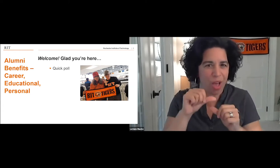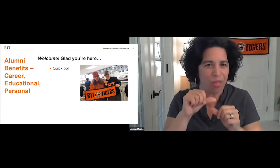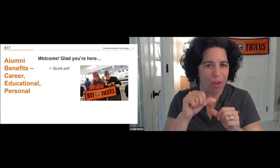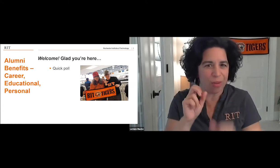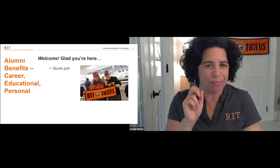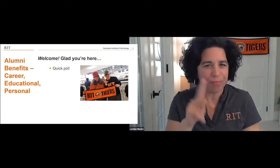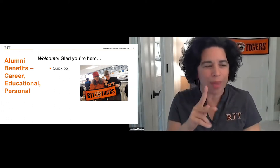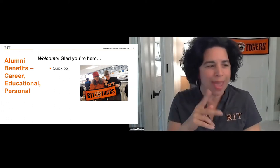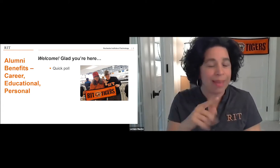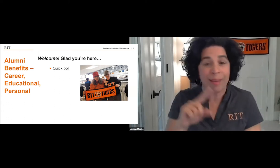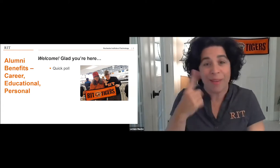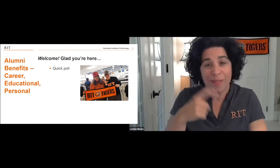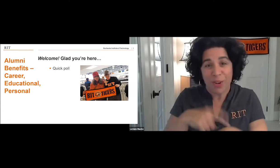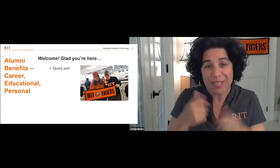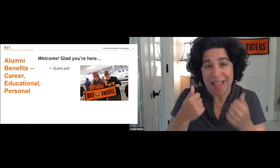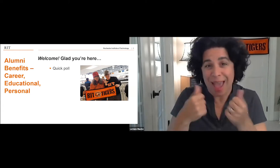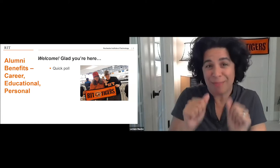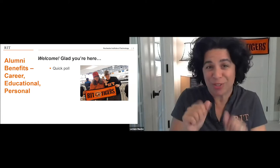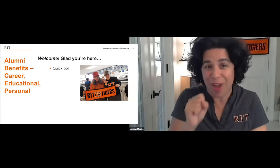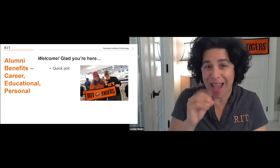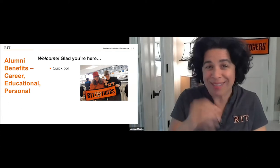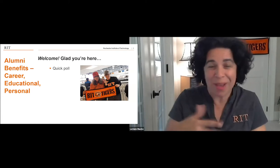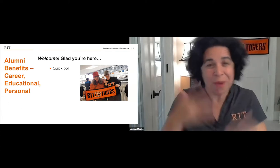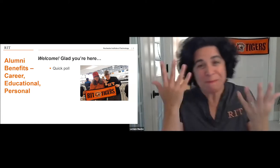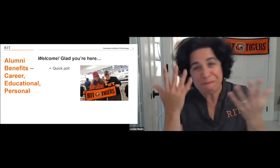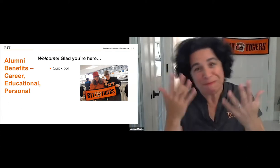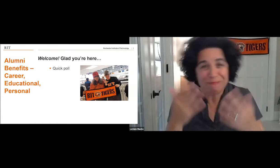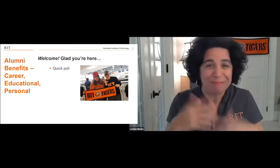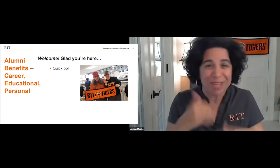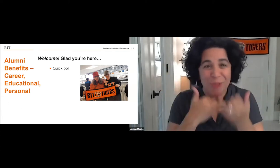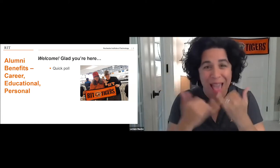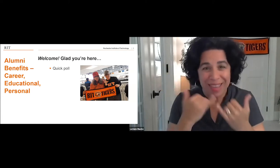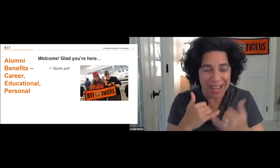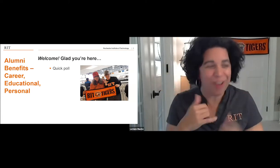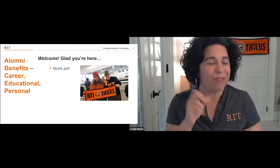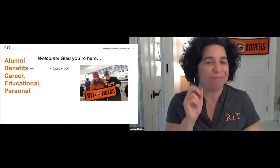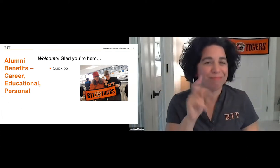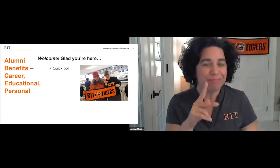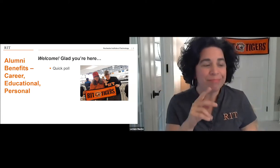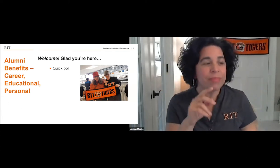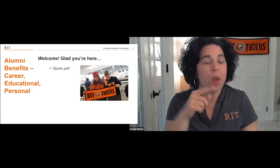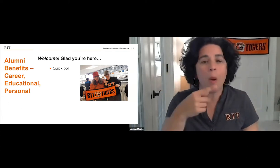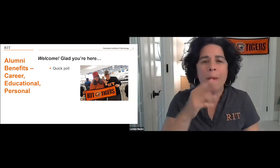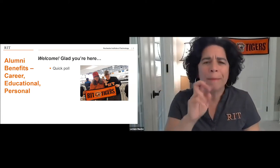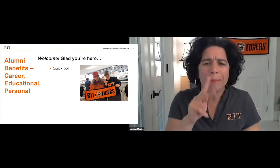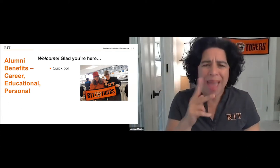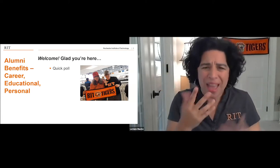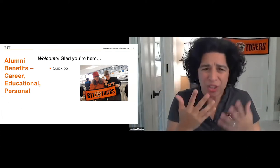start to get to know a little bit more about one another. This is our first time trying this poll feature, so it's going to be a little trial and error.